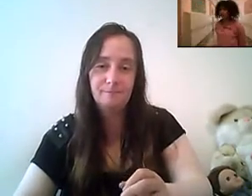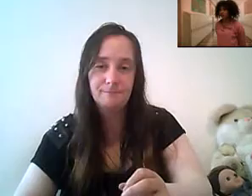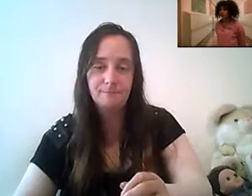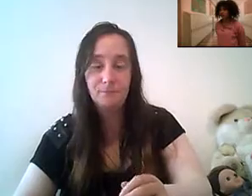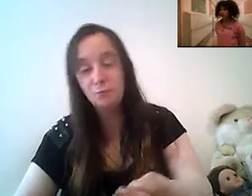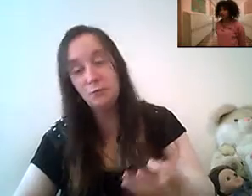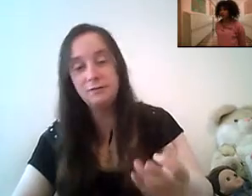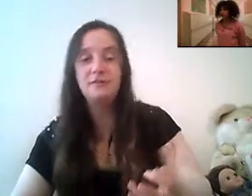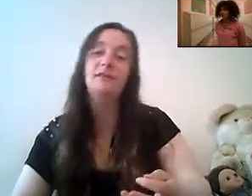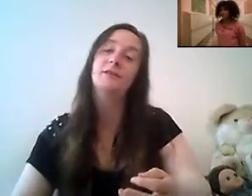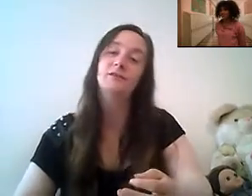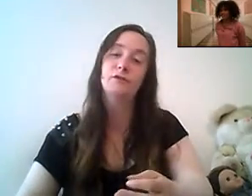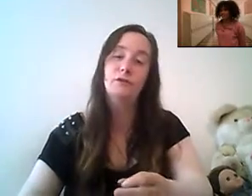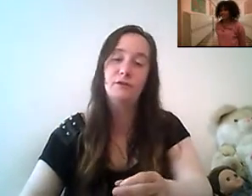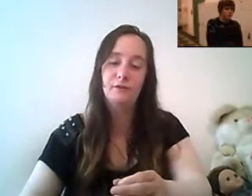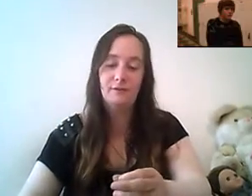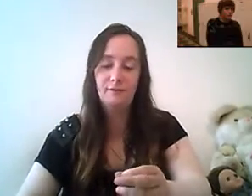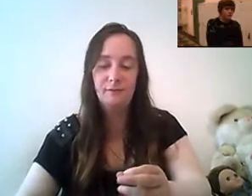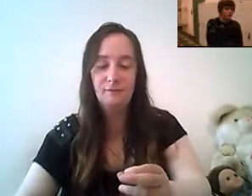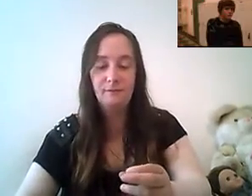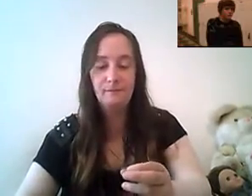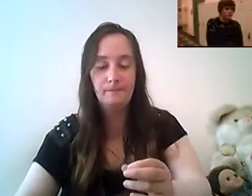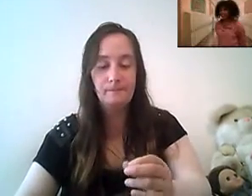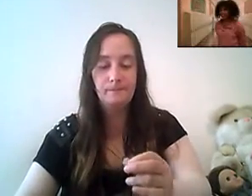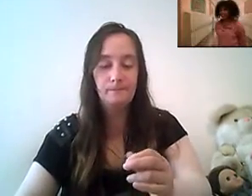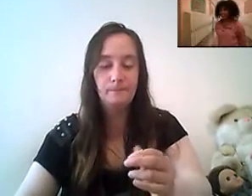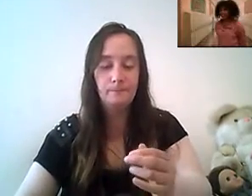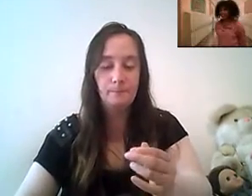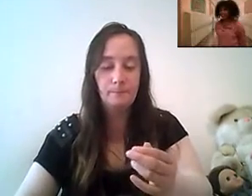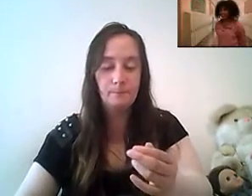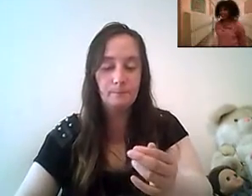well at least i have to tell another truth you're serious